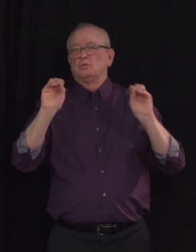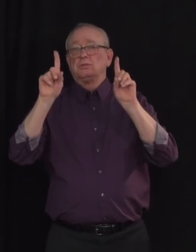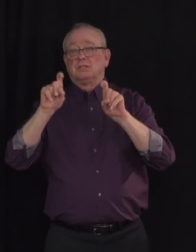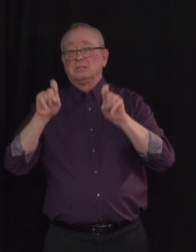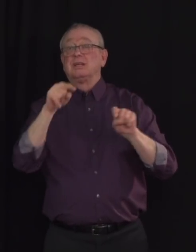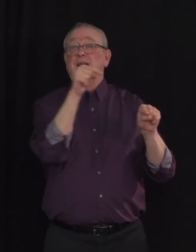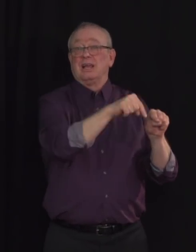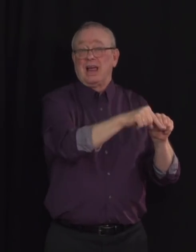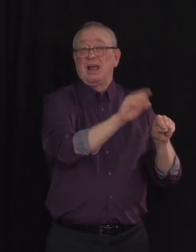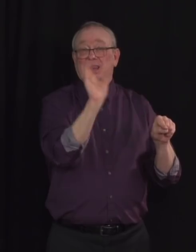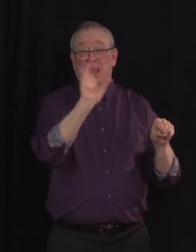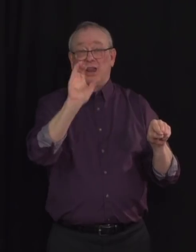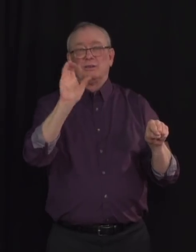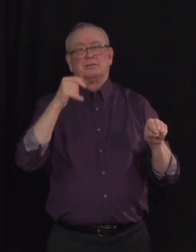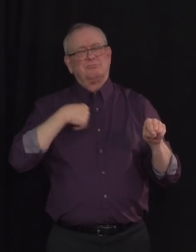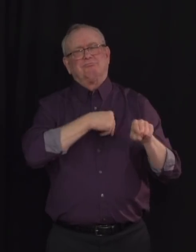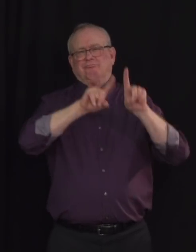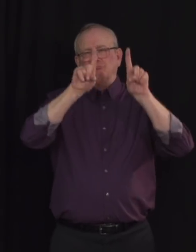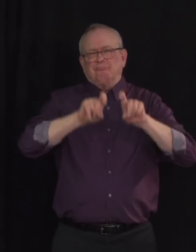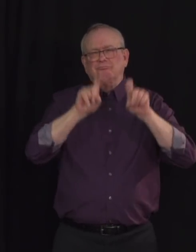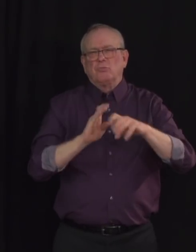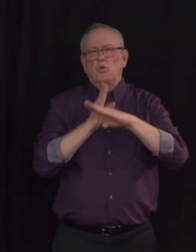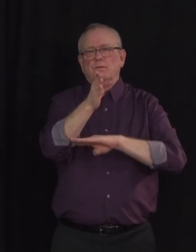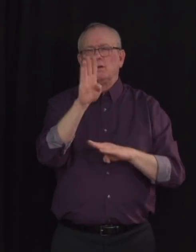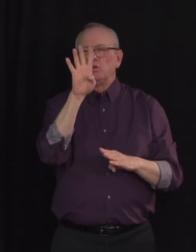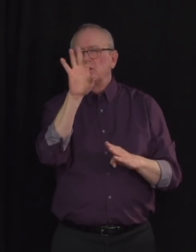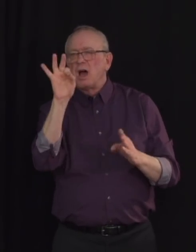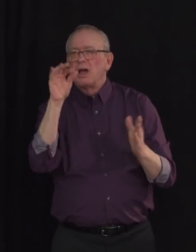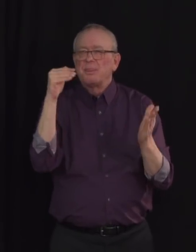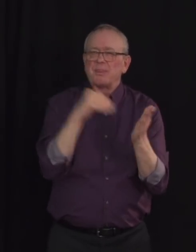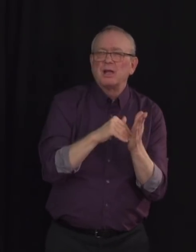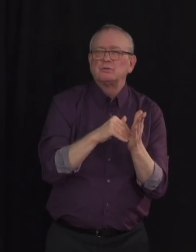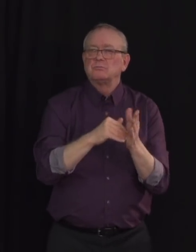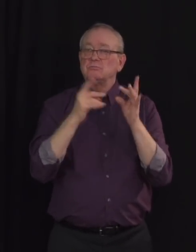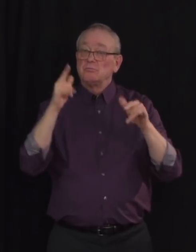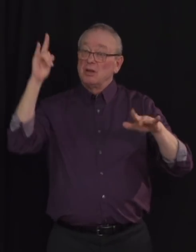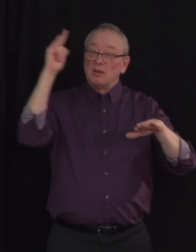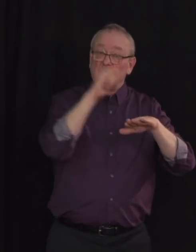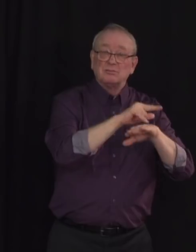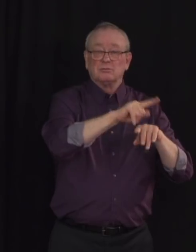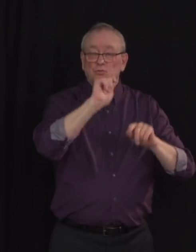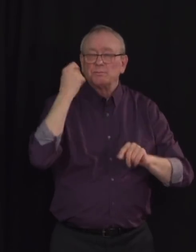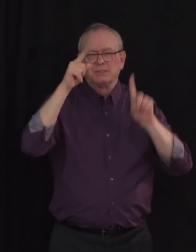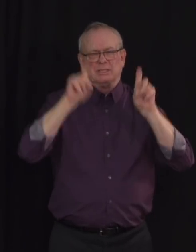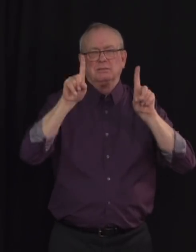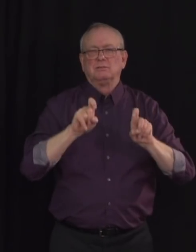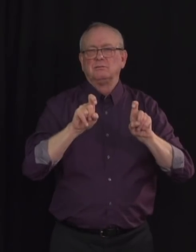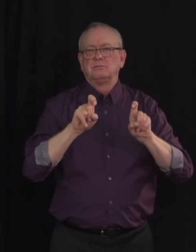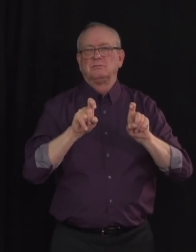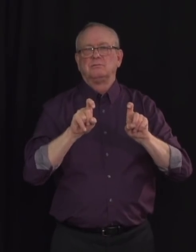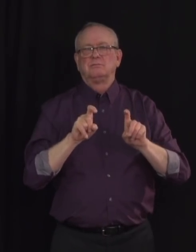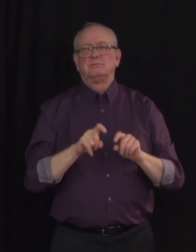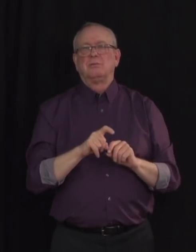than 49,000 returning travellers as soon as they arrived. The positive cases identified from this testing have